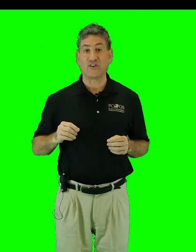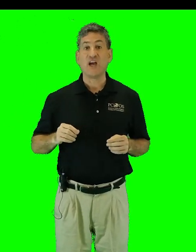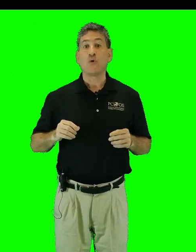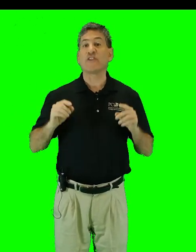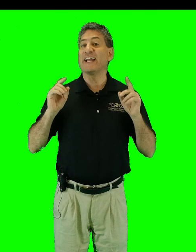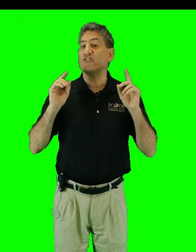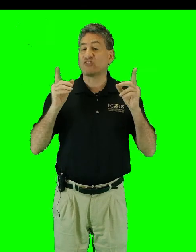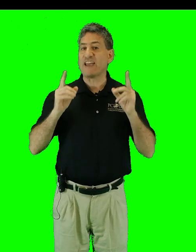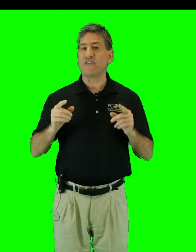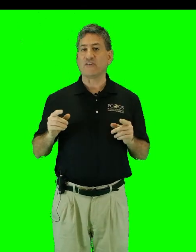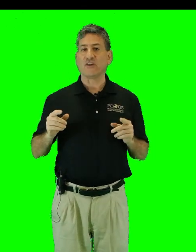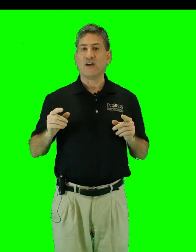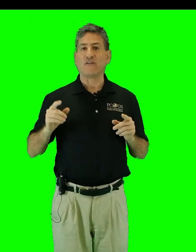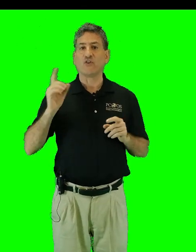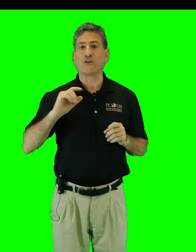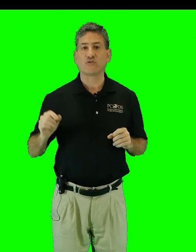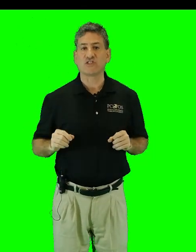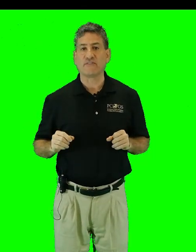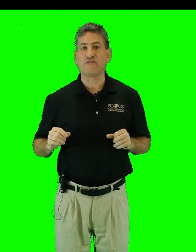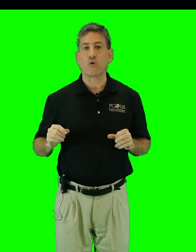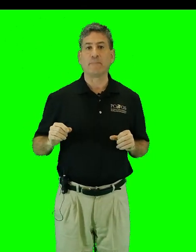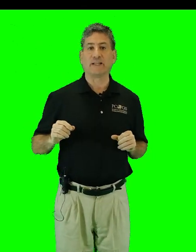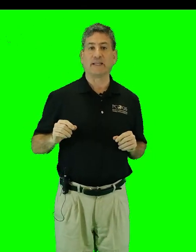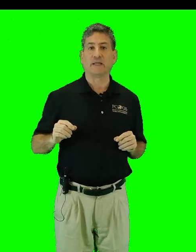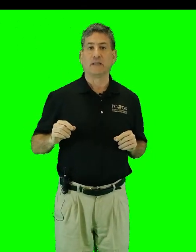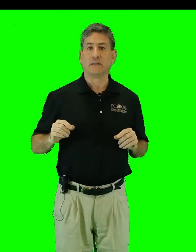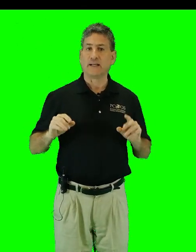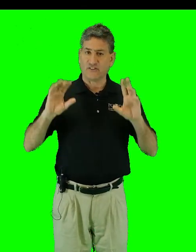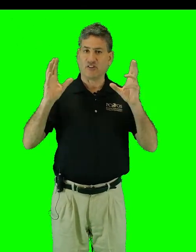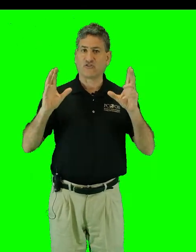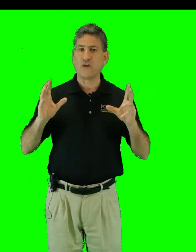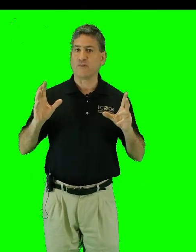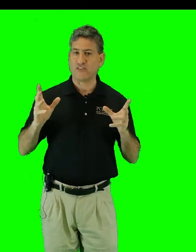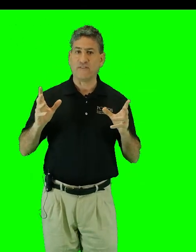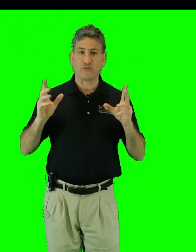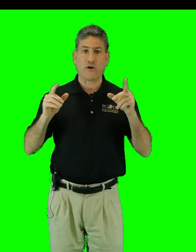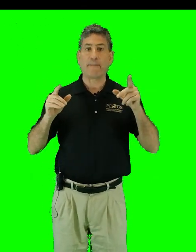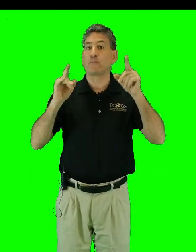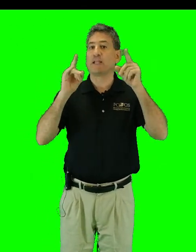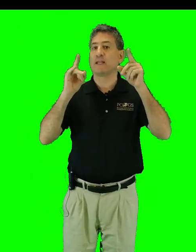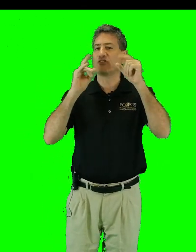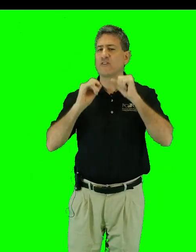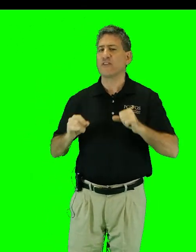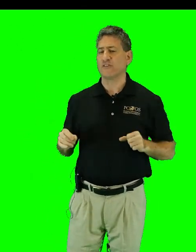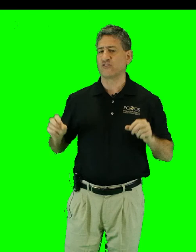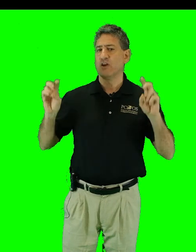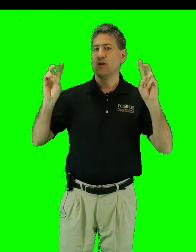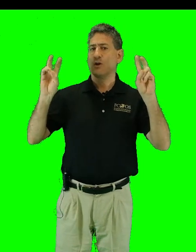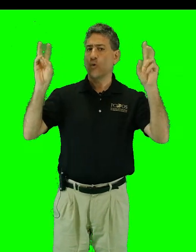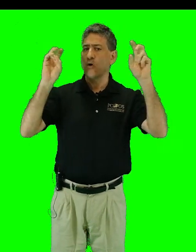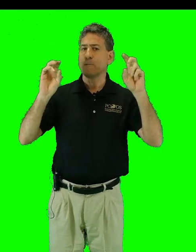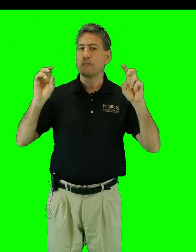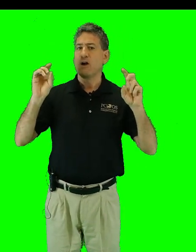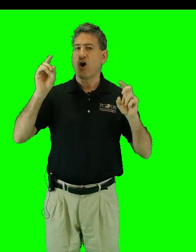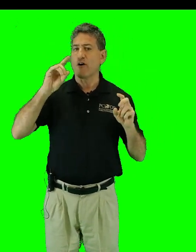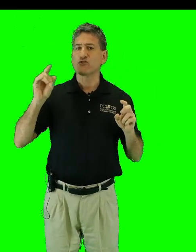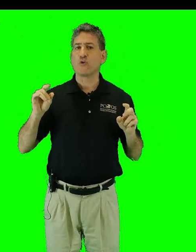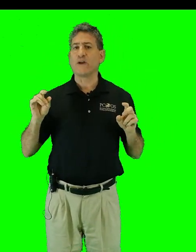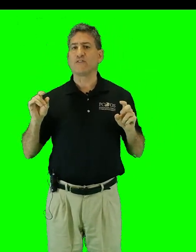with a net savings of 274 billion. Not as extreme a savings perhaps but consider this quote offshore wind